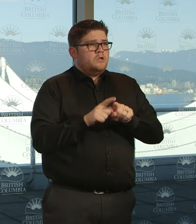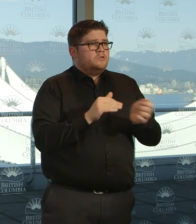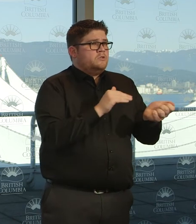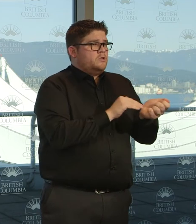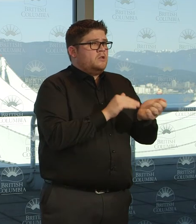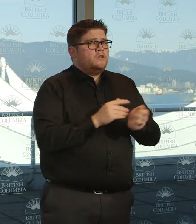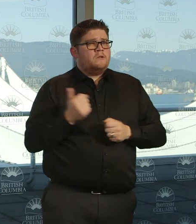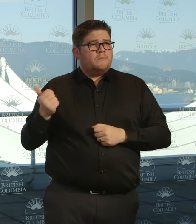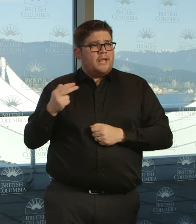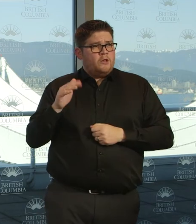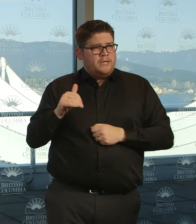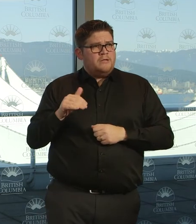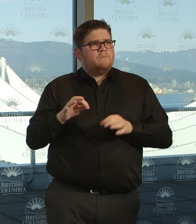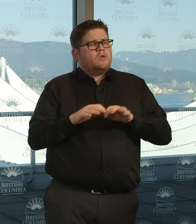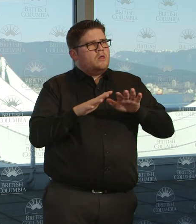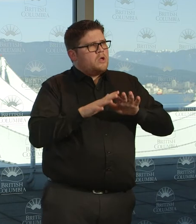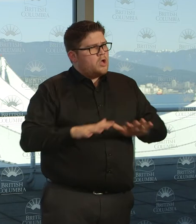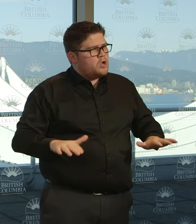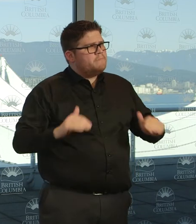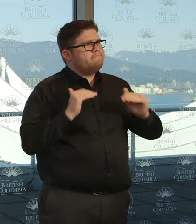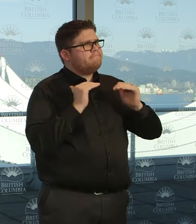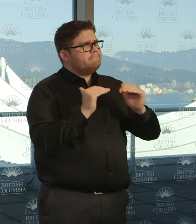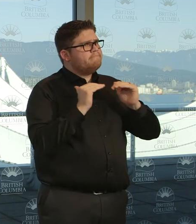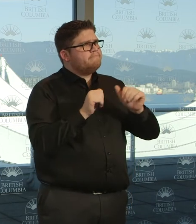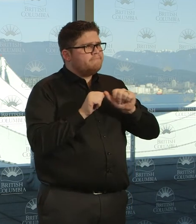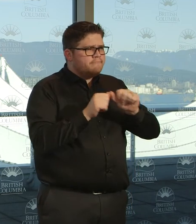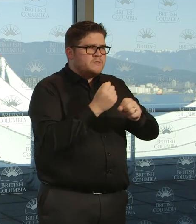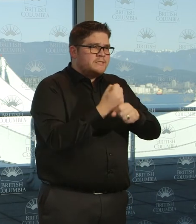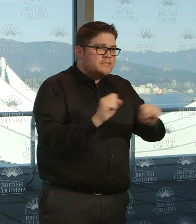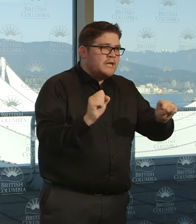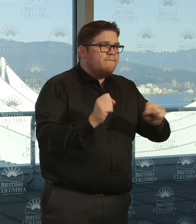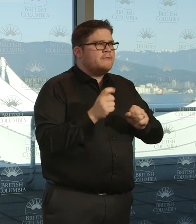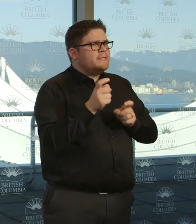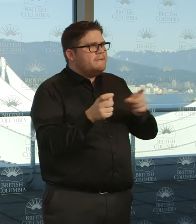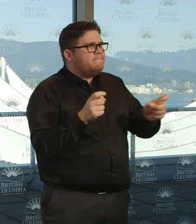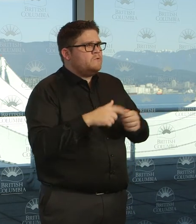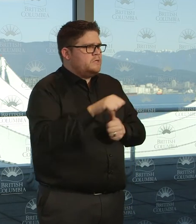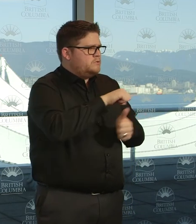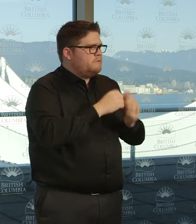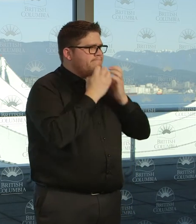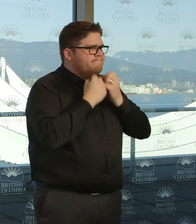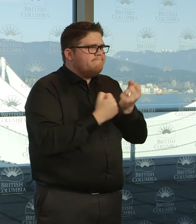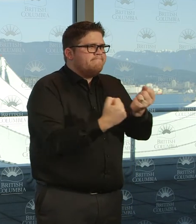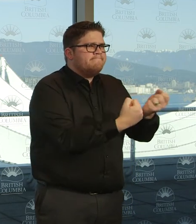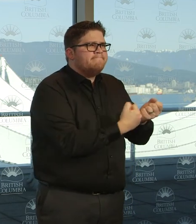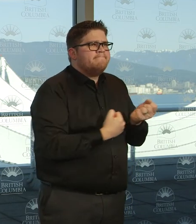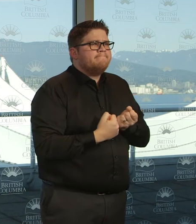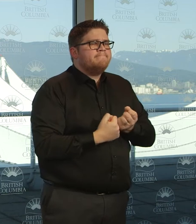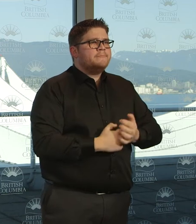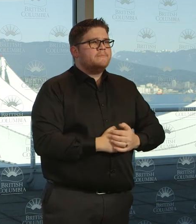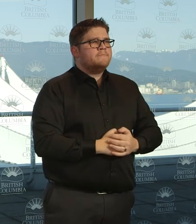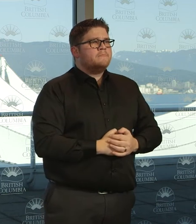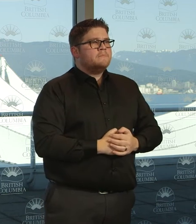continue to be safe, continue to be generous with one another. I want to note a couple of other points here